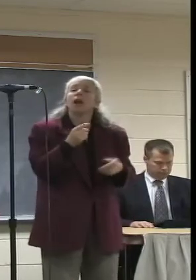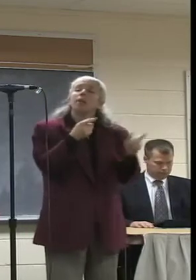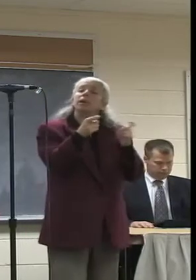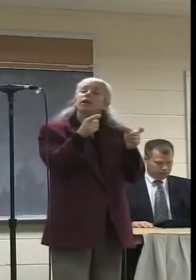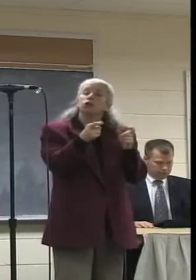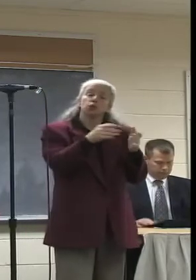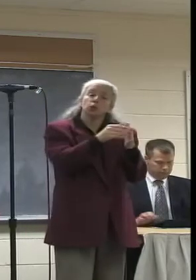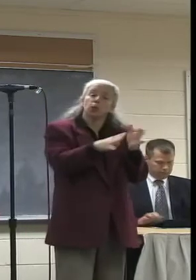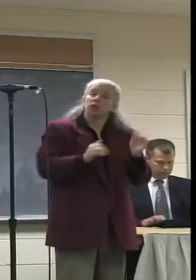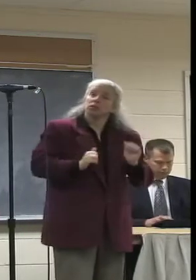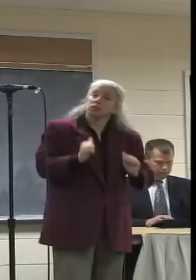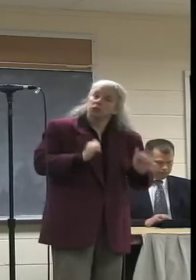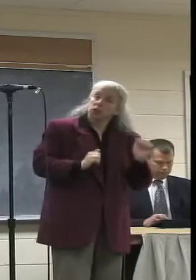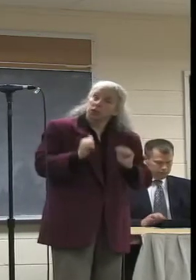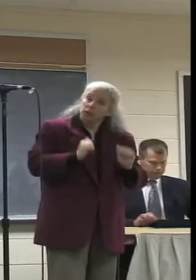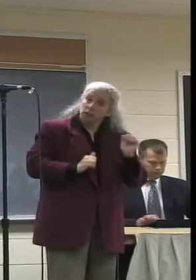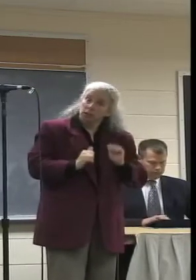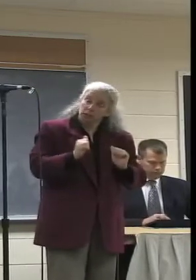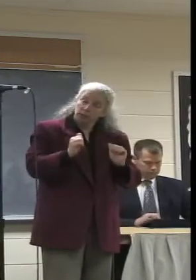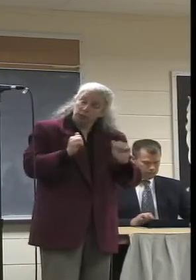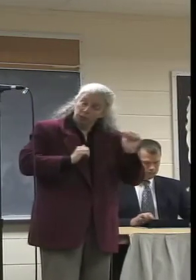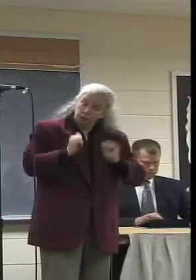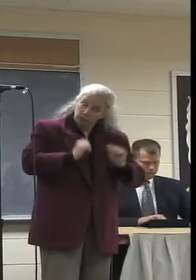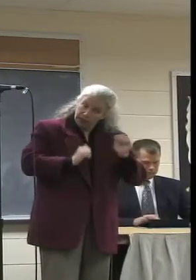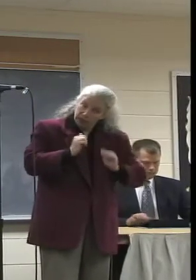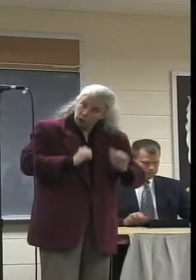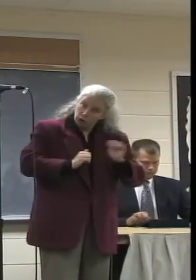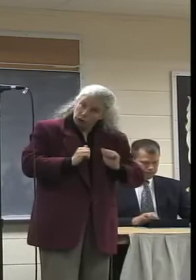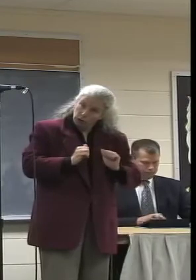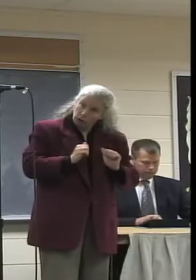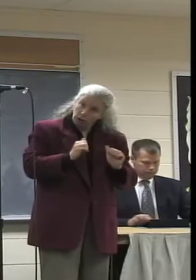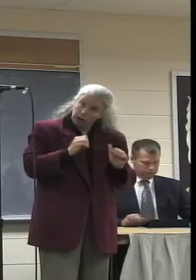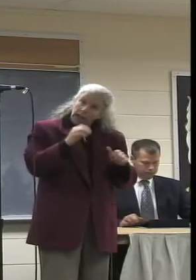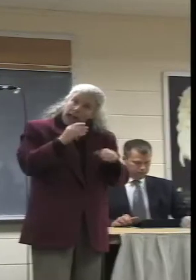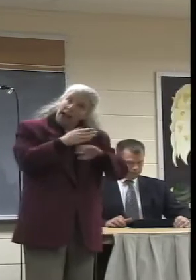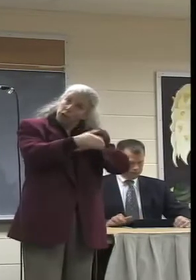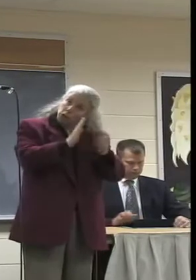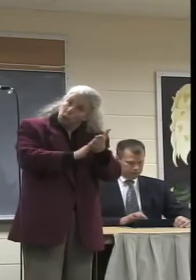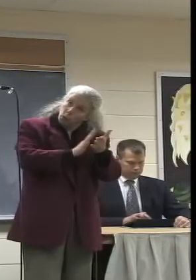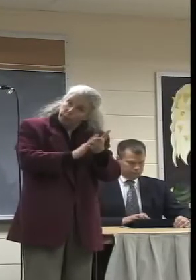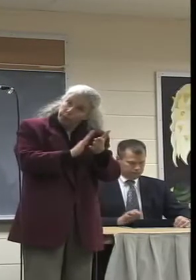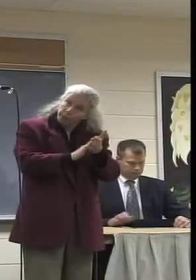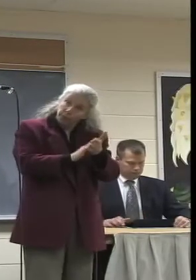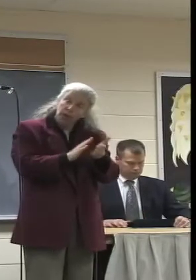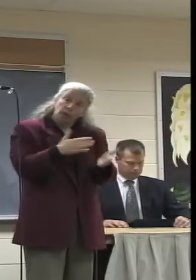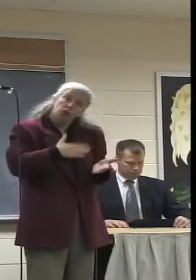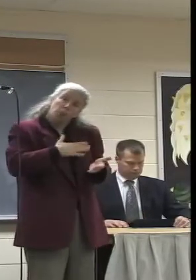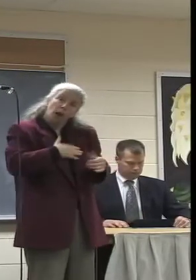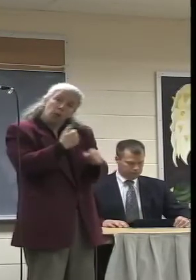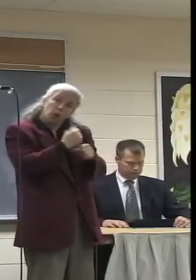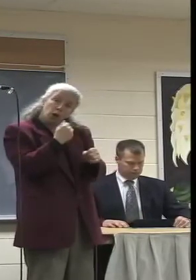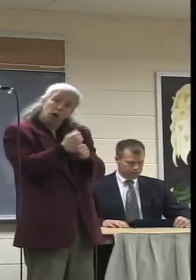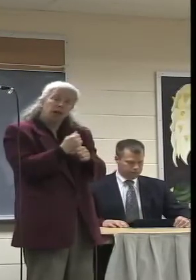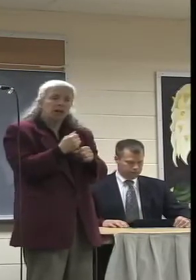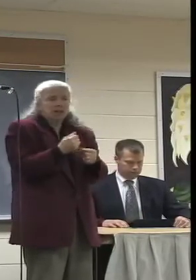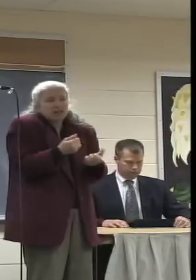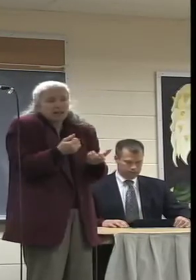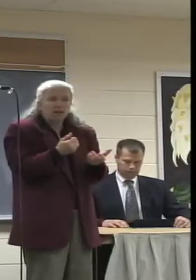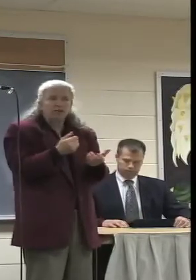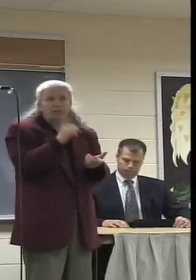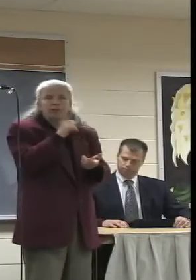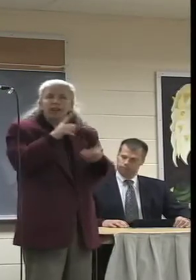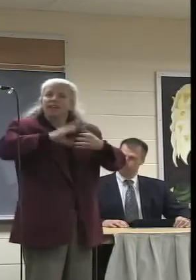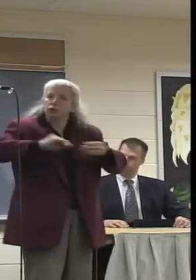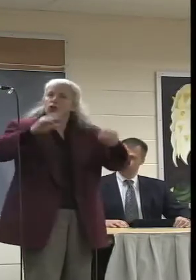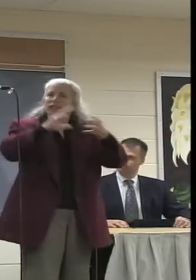productions and the school productions in the after-school programs. So I'm in a position where I'm actually devoted to something that is essentially visual storytelling that